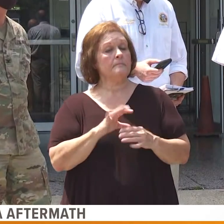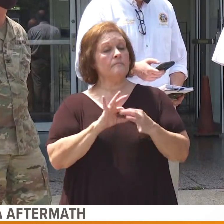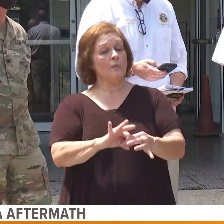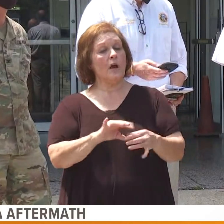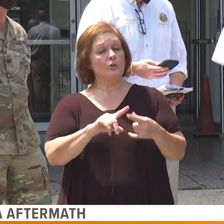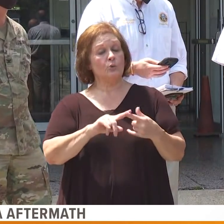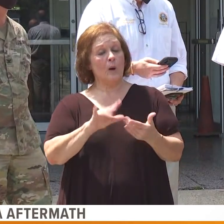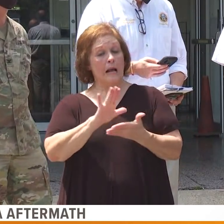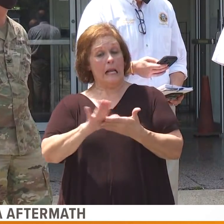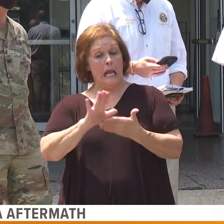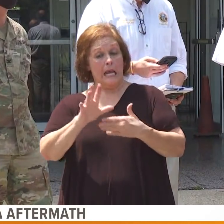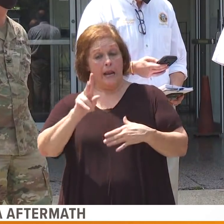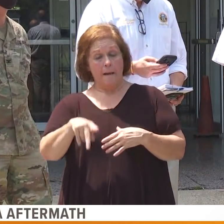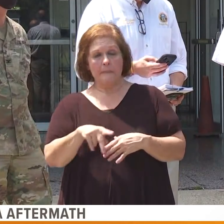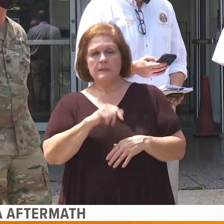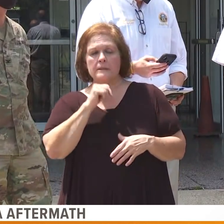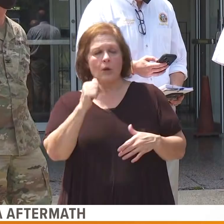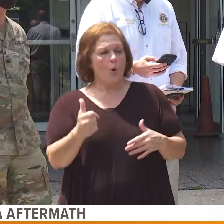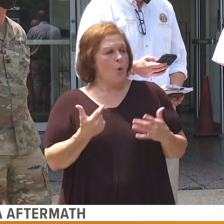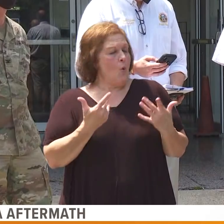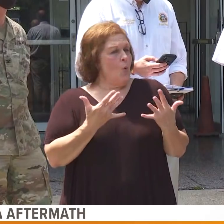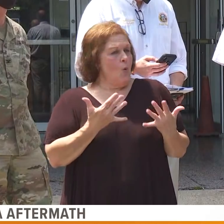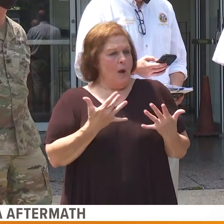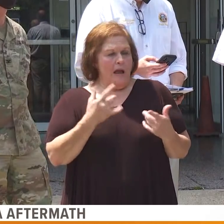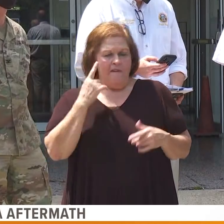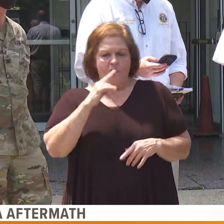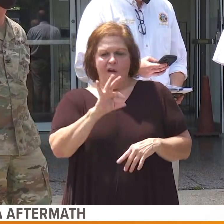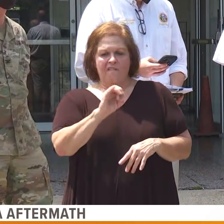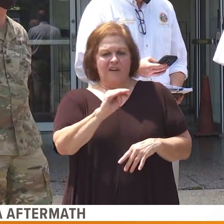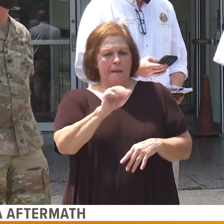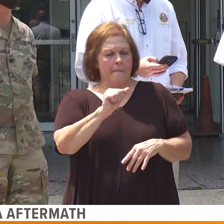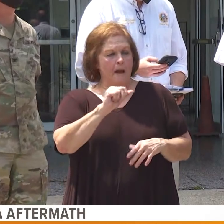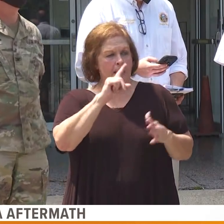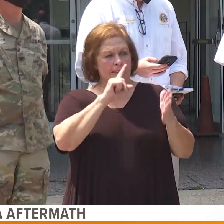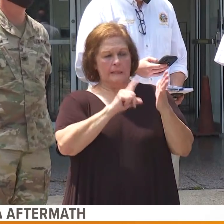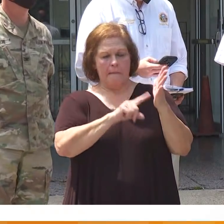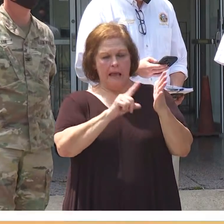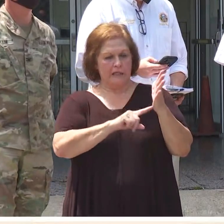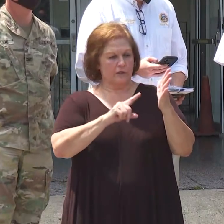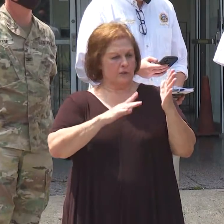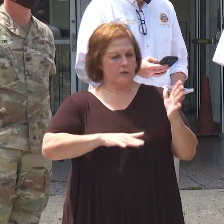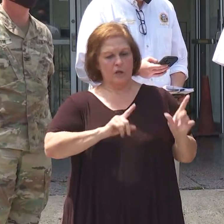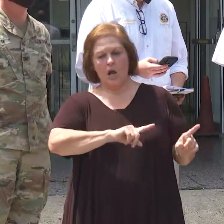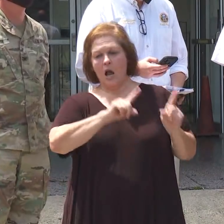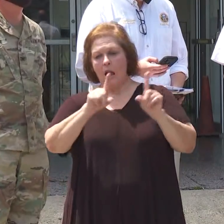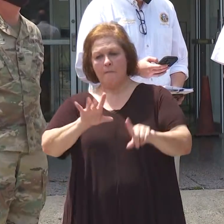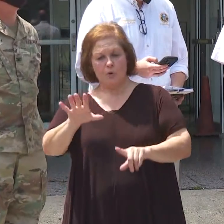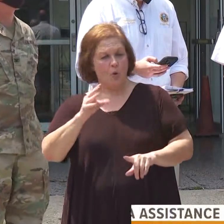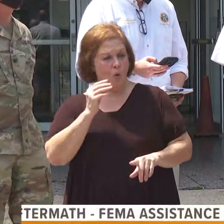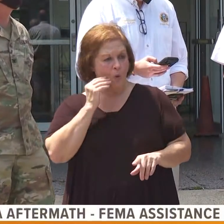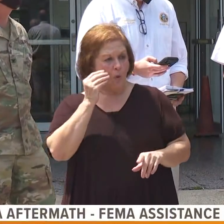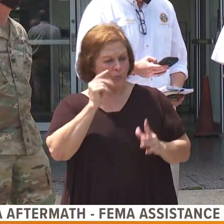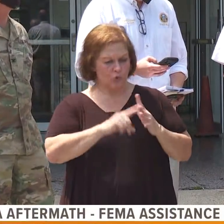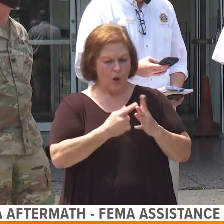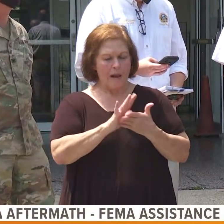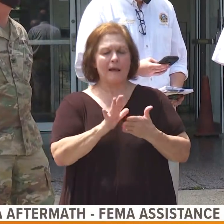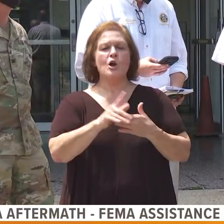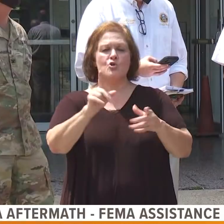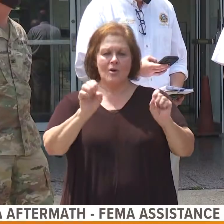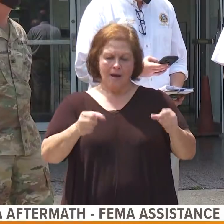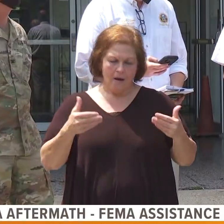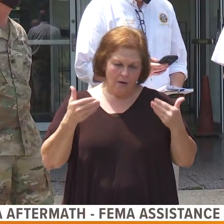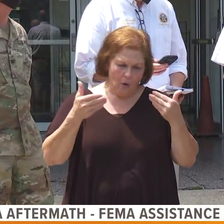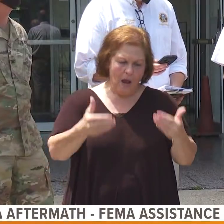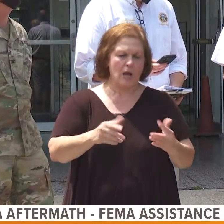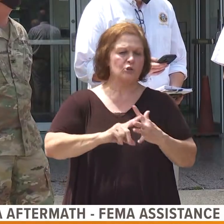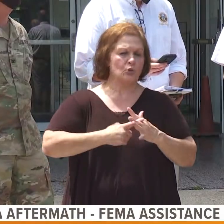do not wait for a FEMA inspector to come to your home to begin cleanup. You can start that